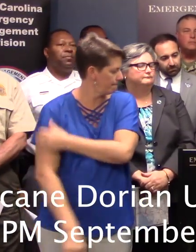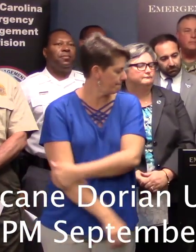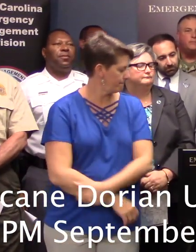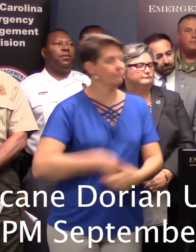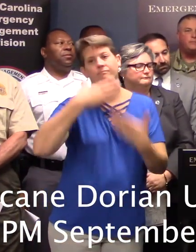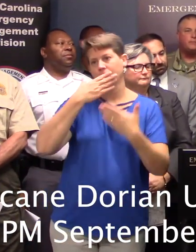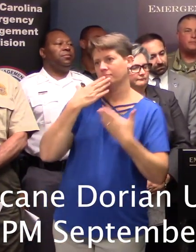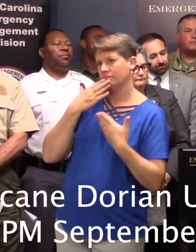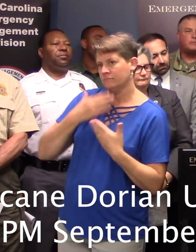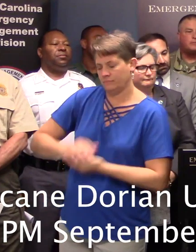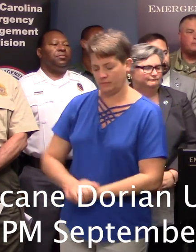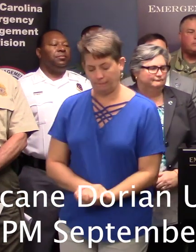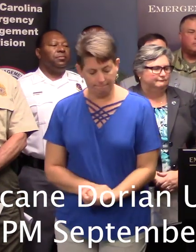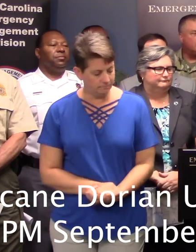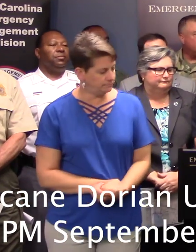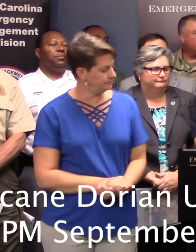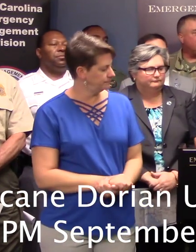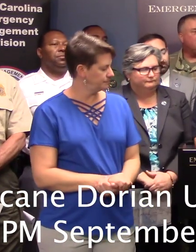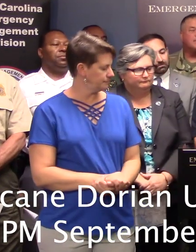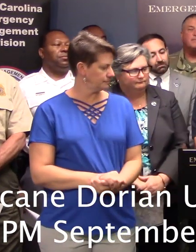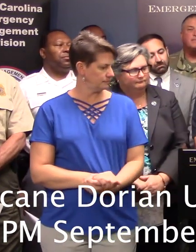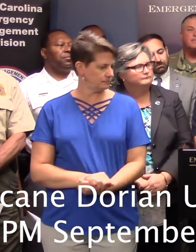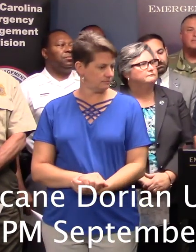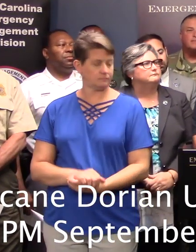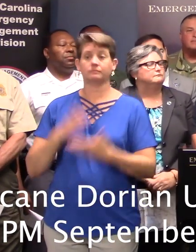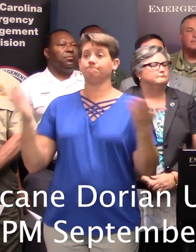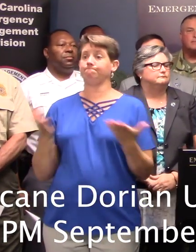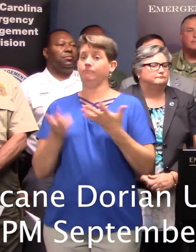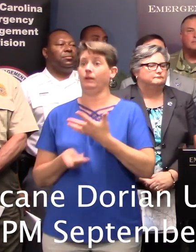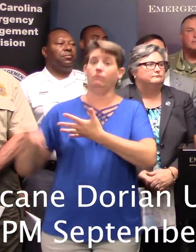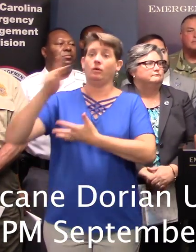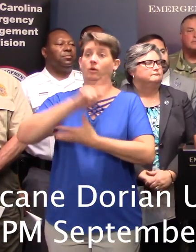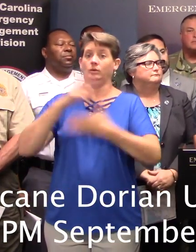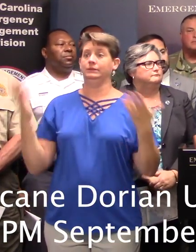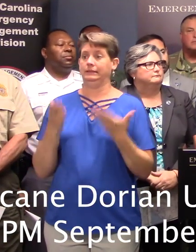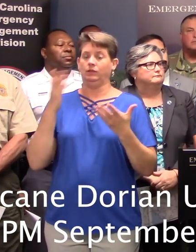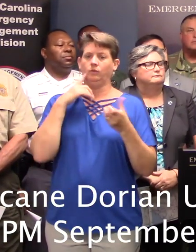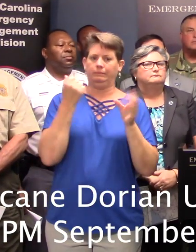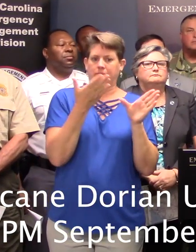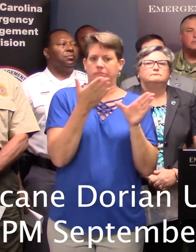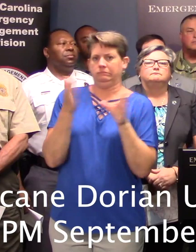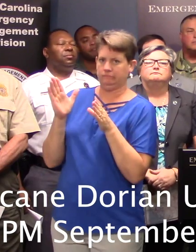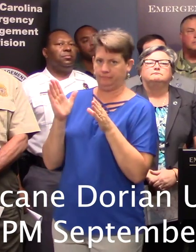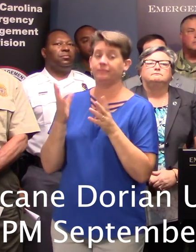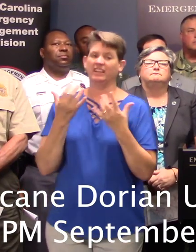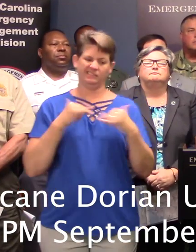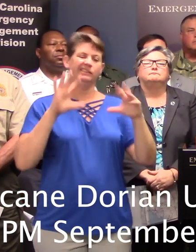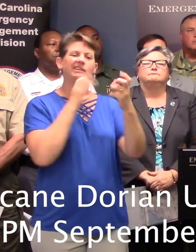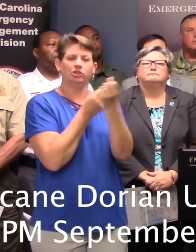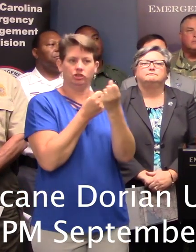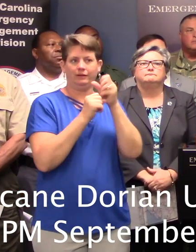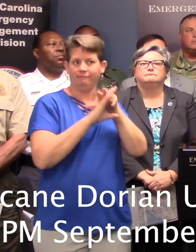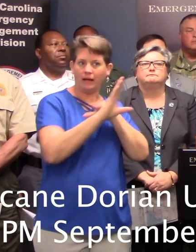Thank you, sir. The priorities here at the State Emergency Operations Center are going to be shifting a little bit. We're still currently supporting